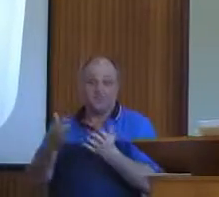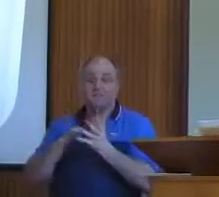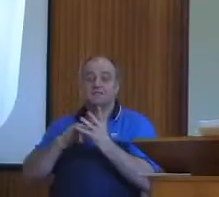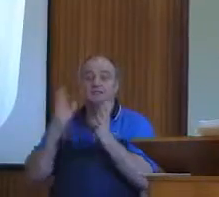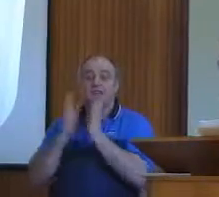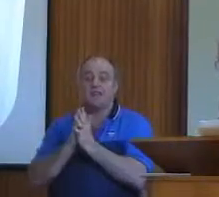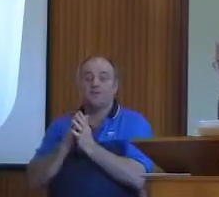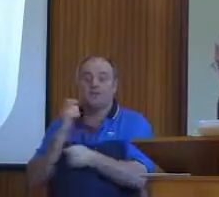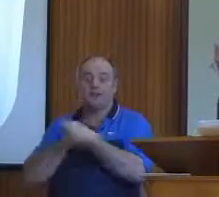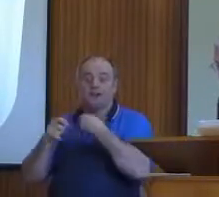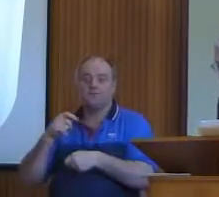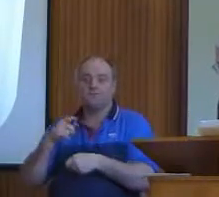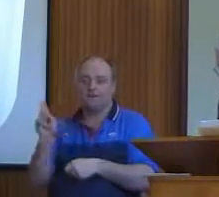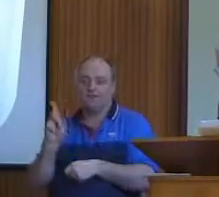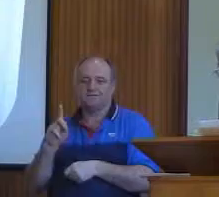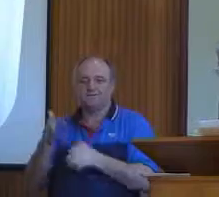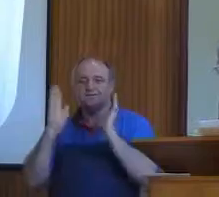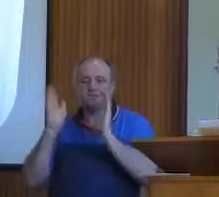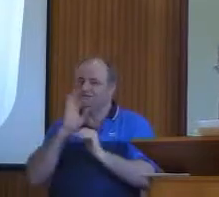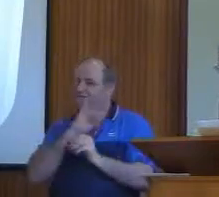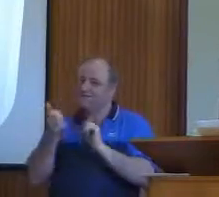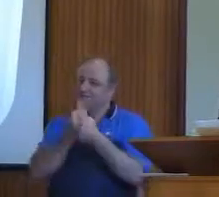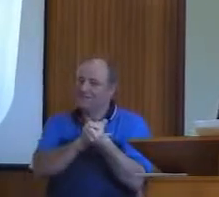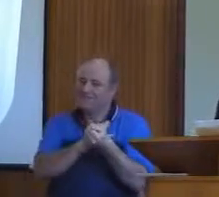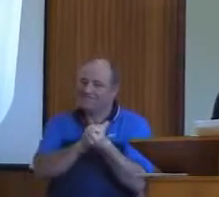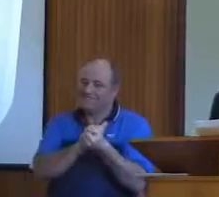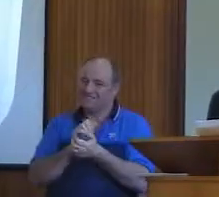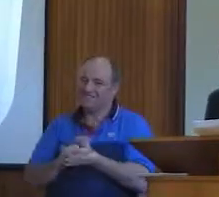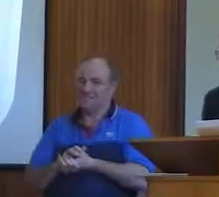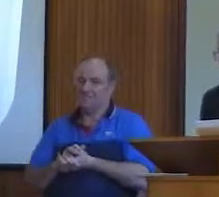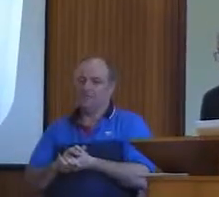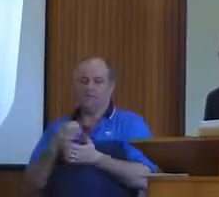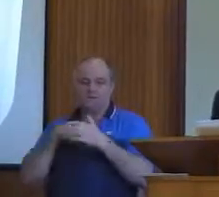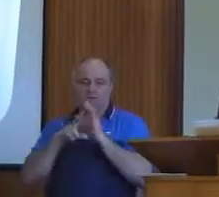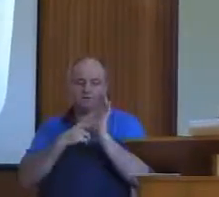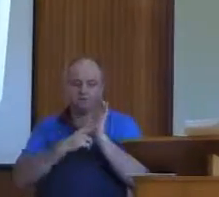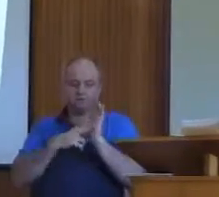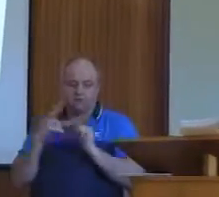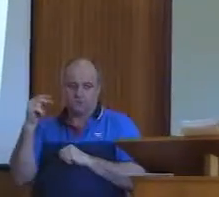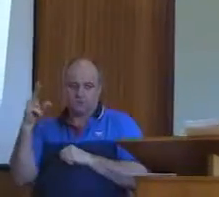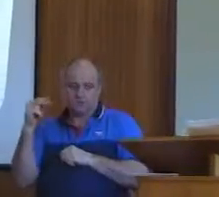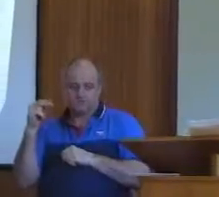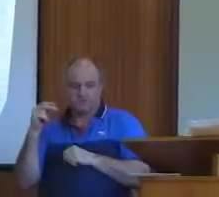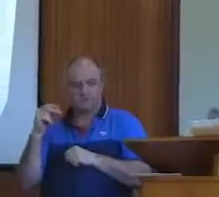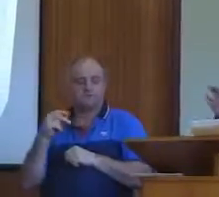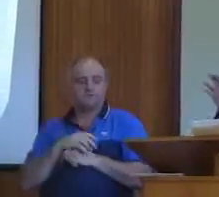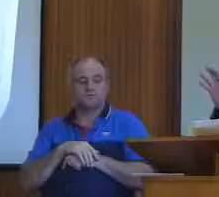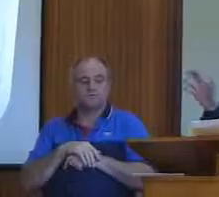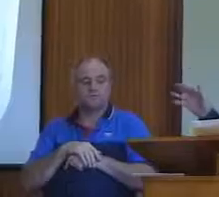Does it always go well? Verse 12 not necessarily. But if we rely on Him